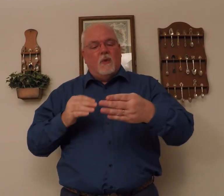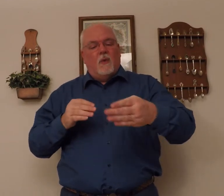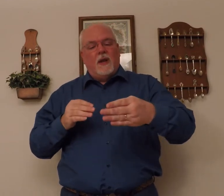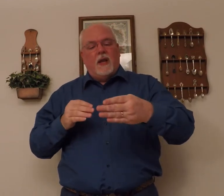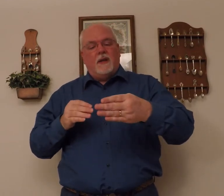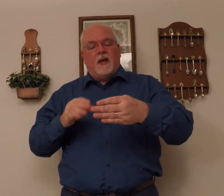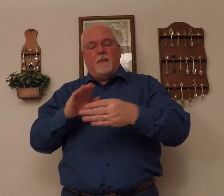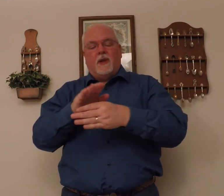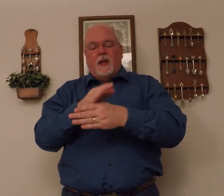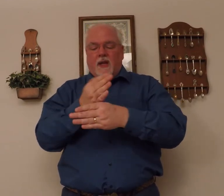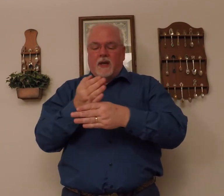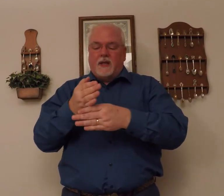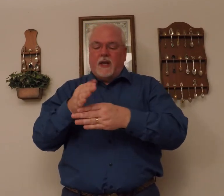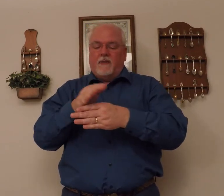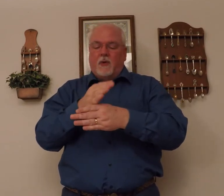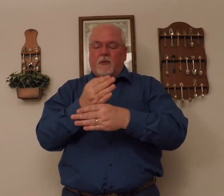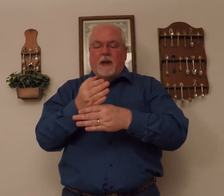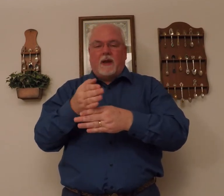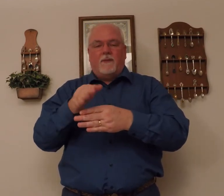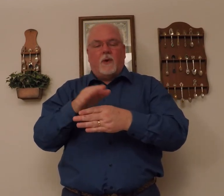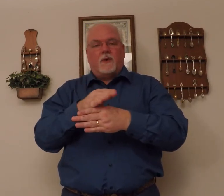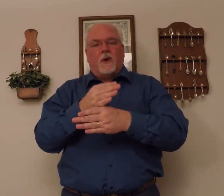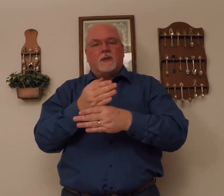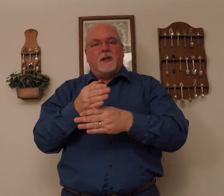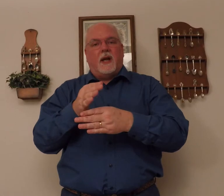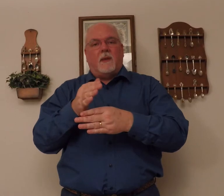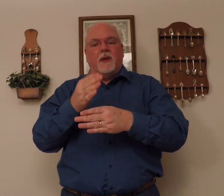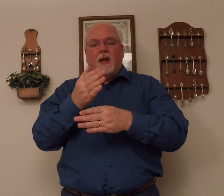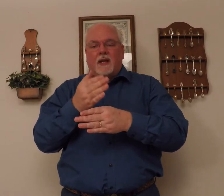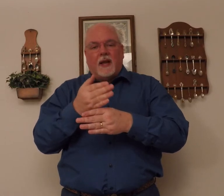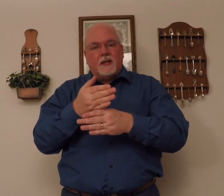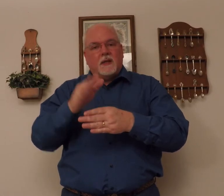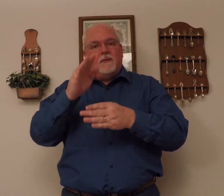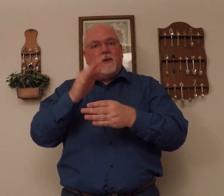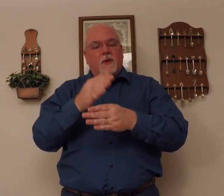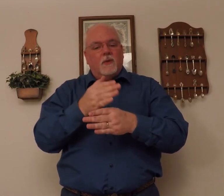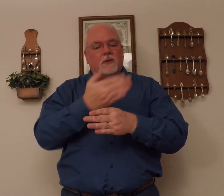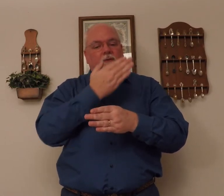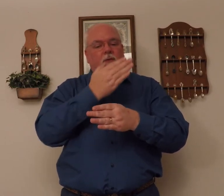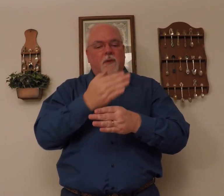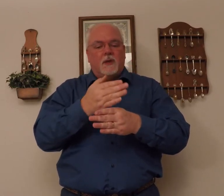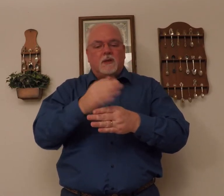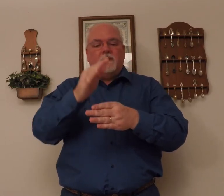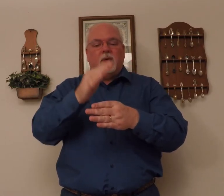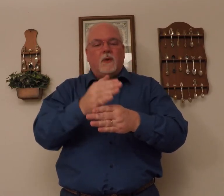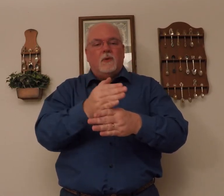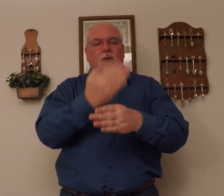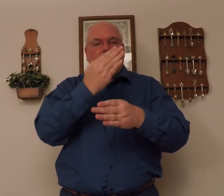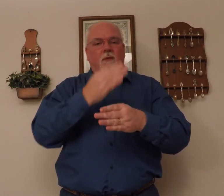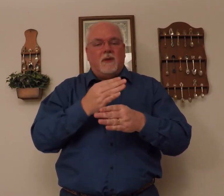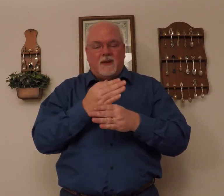One hand up, and it's kind of going back and forth across the top. Like, some for you, some for me, some for you, some for me.